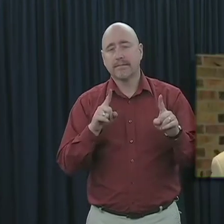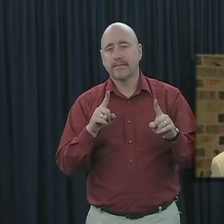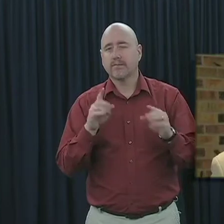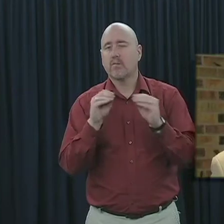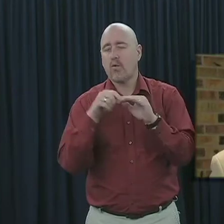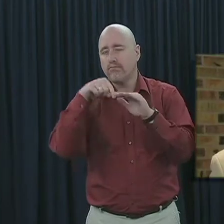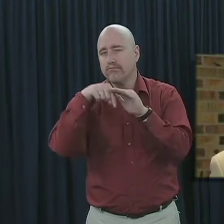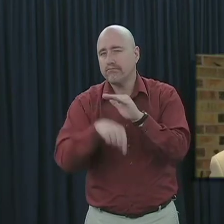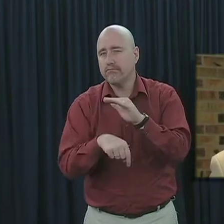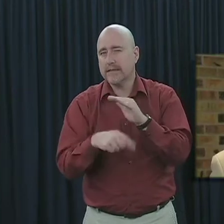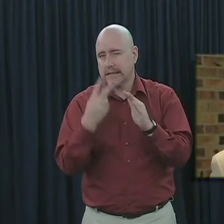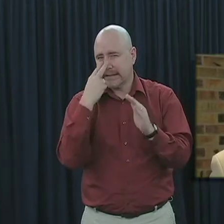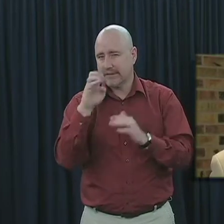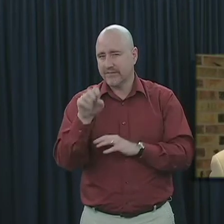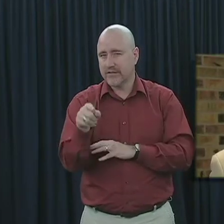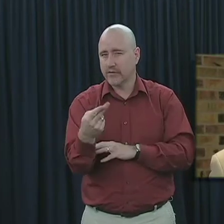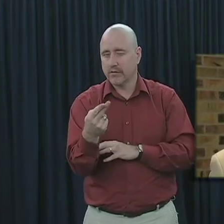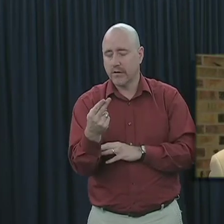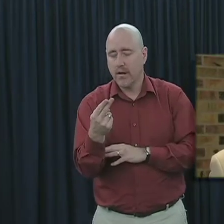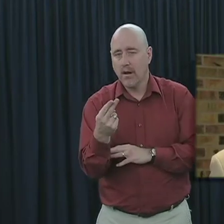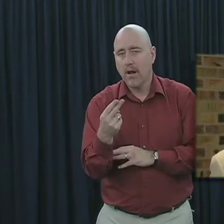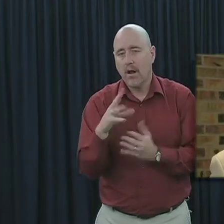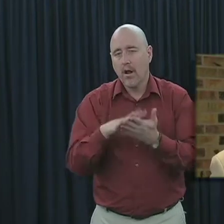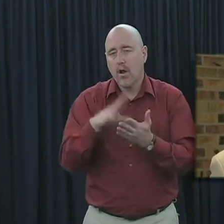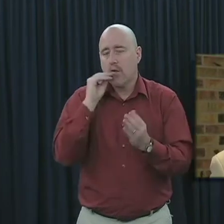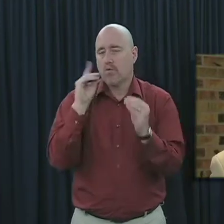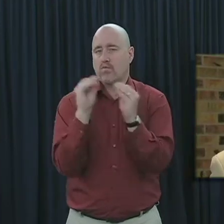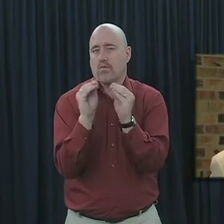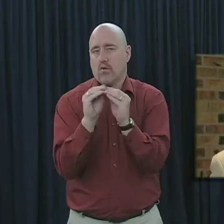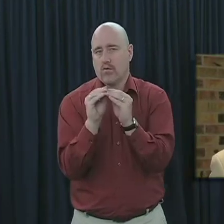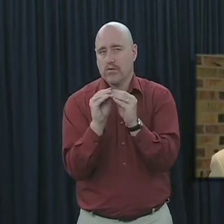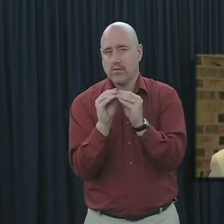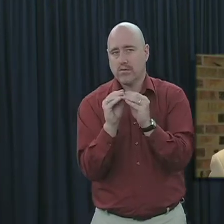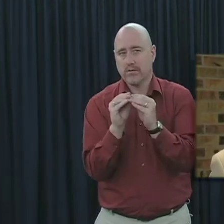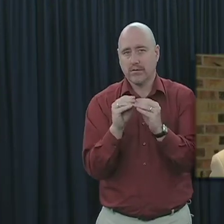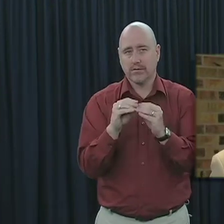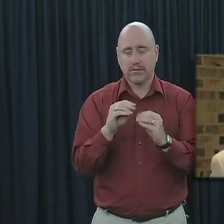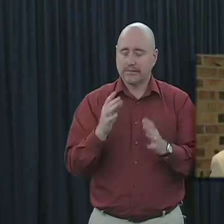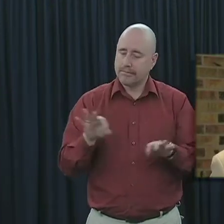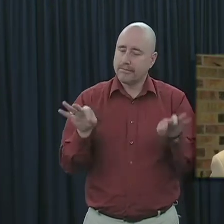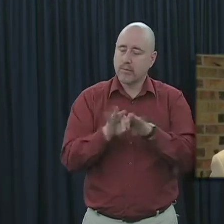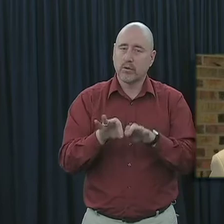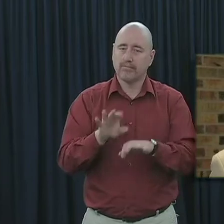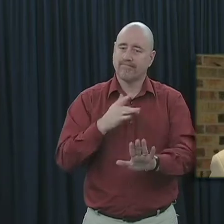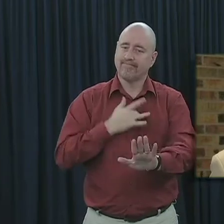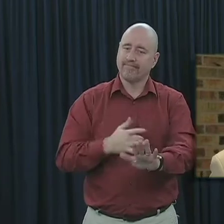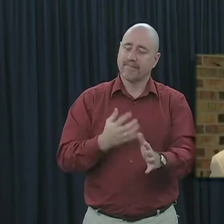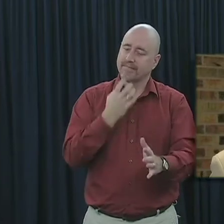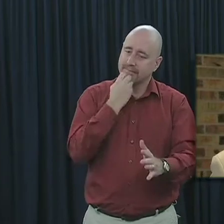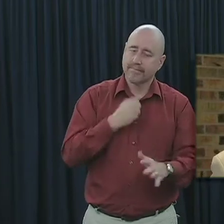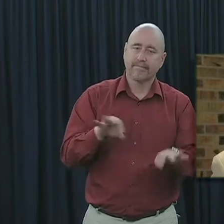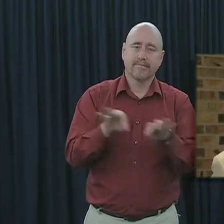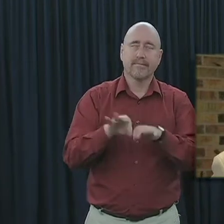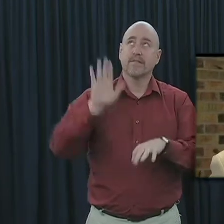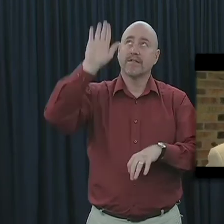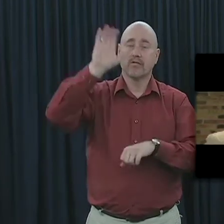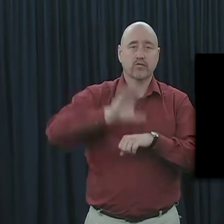let's even go further into the book of Ephesians and learn one more thing about the essential nature and the value of God's church.